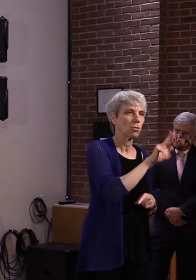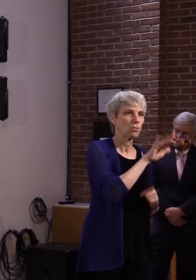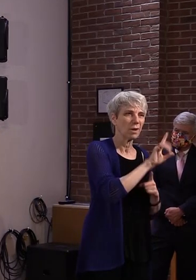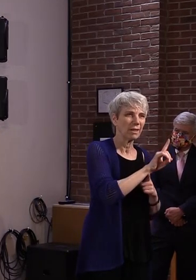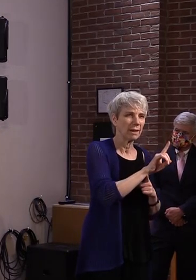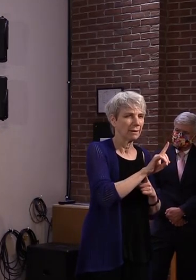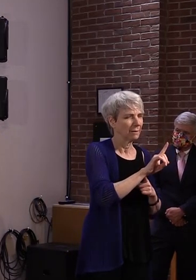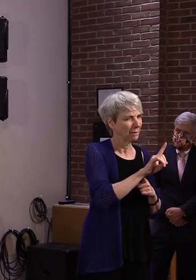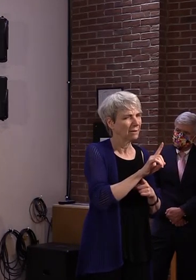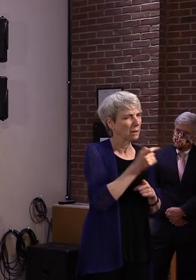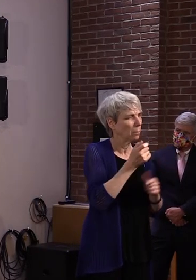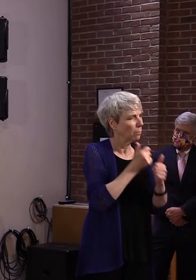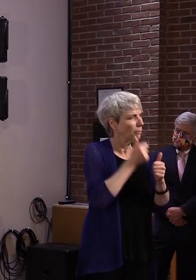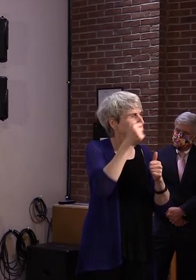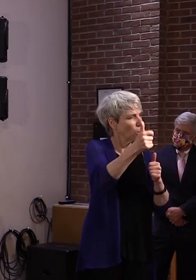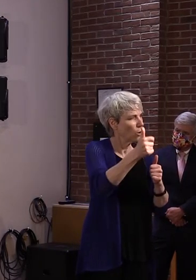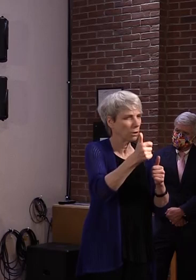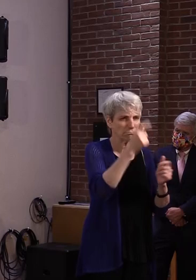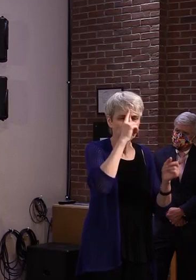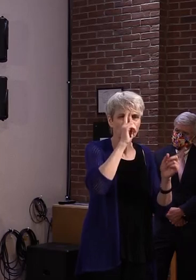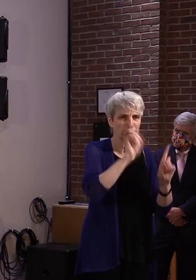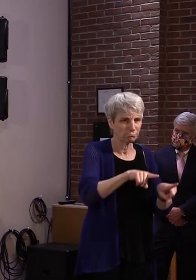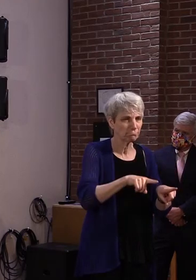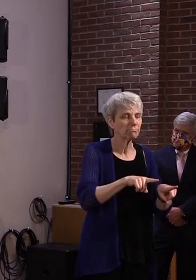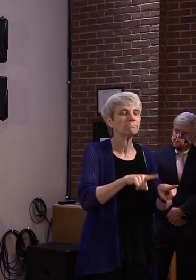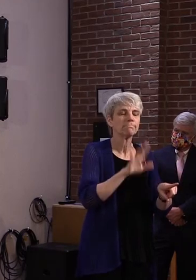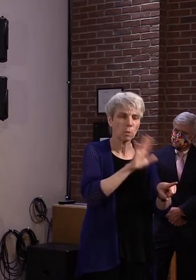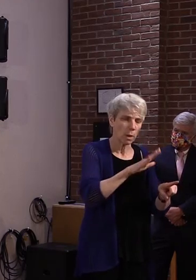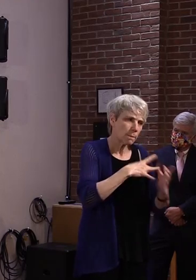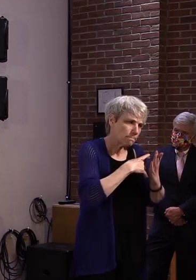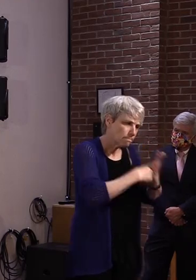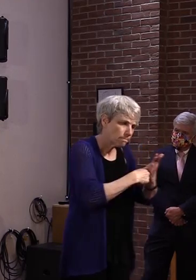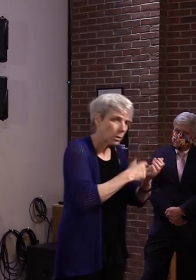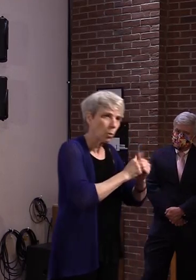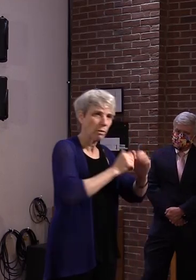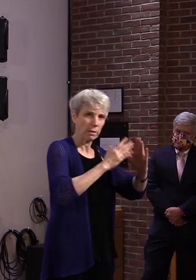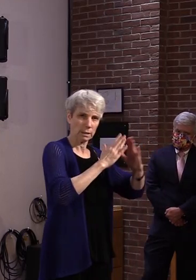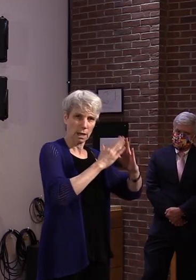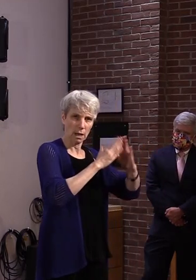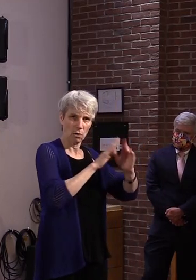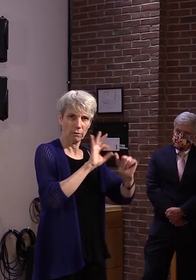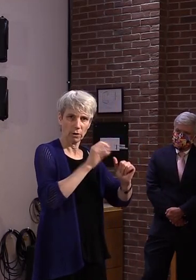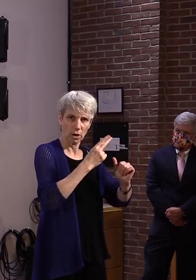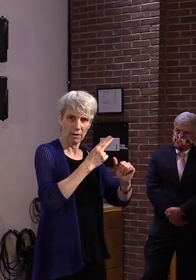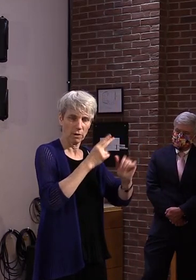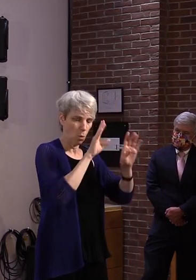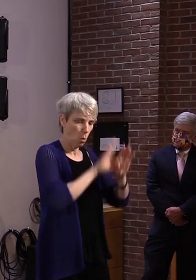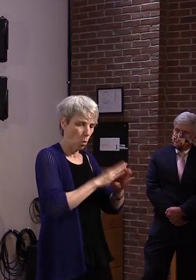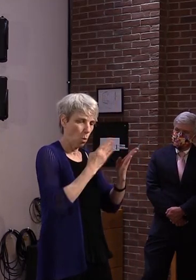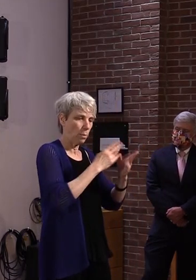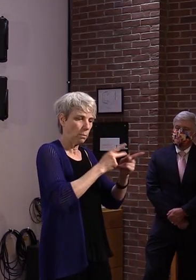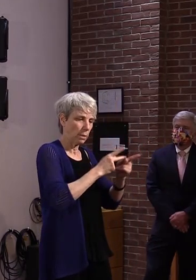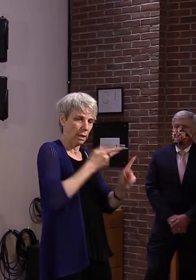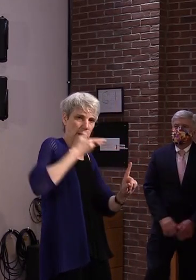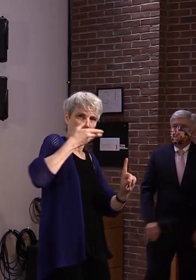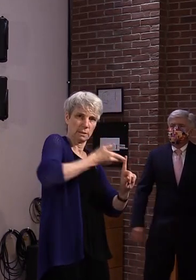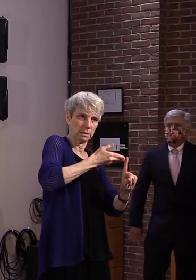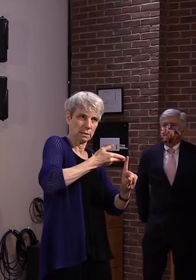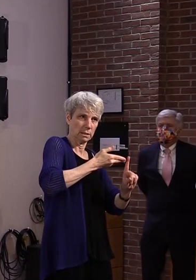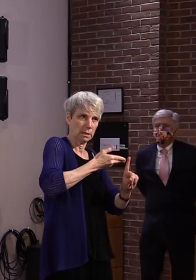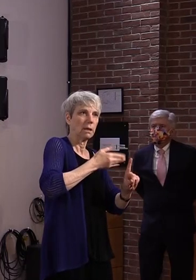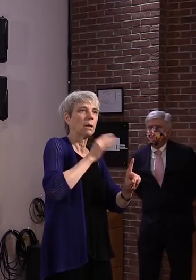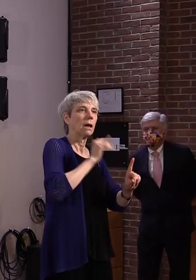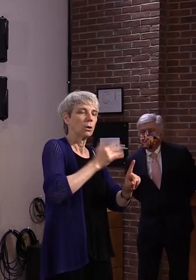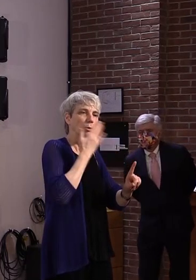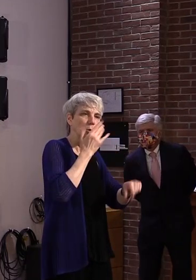So we worked with the town and created a site at a convenient time for